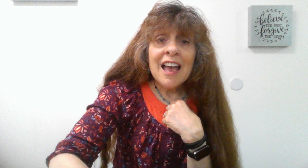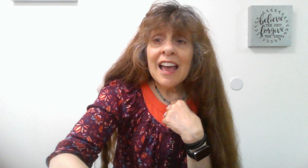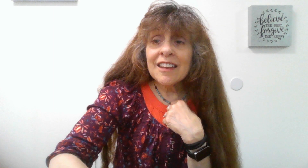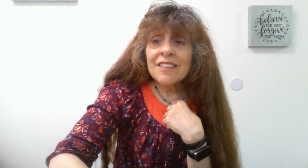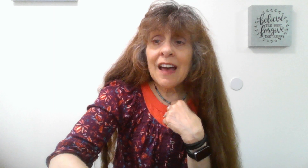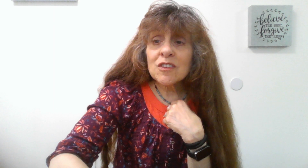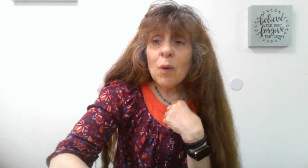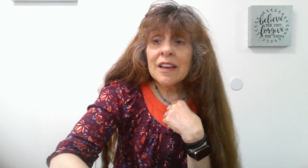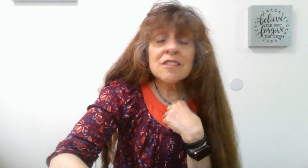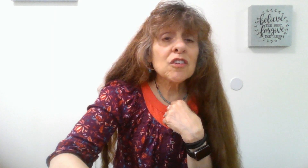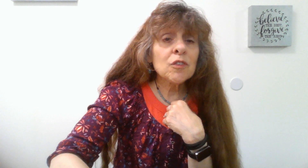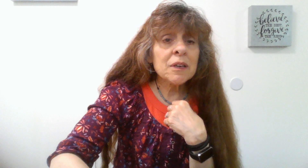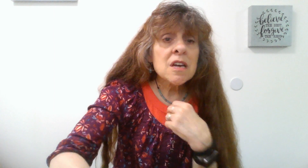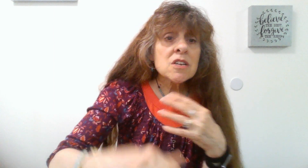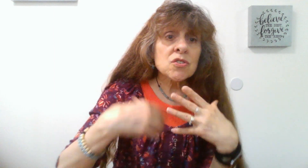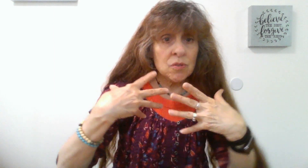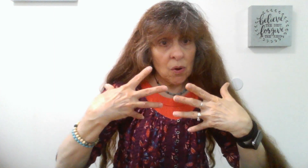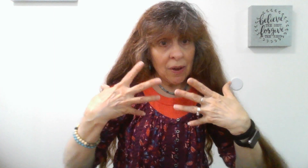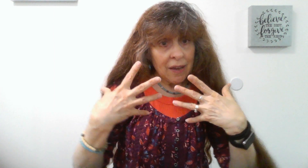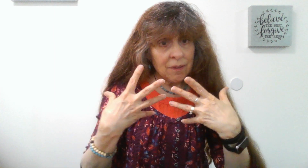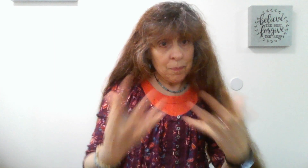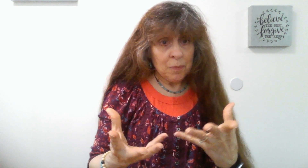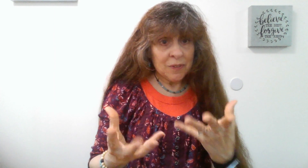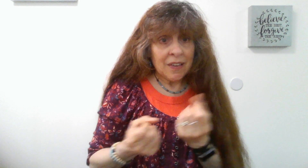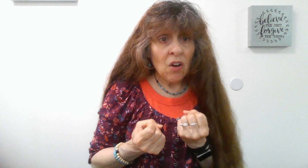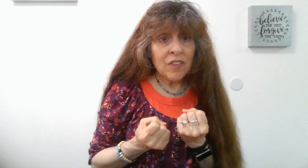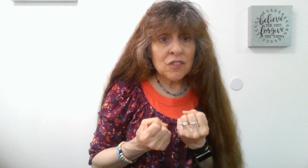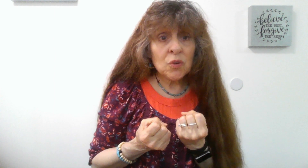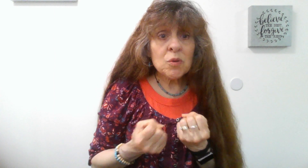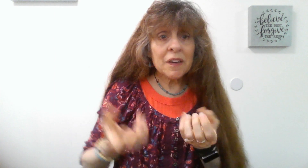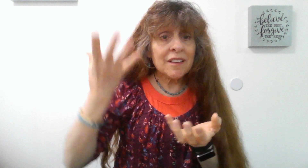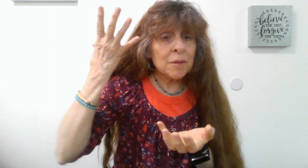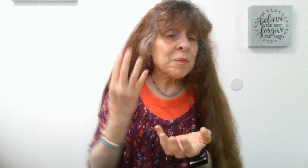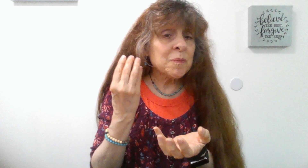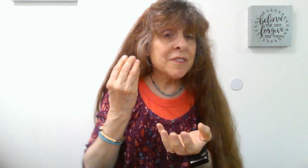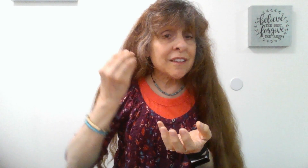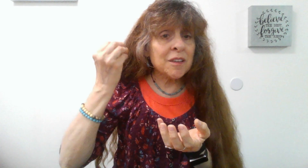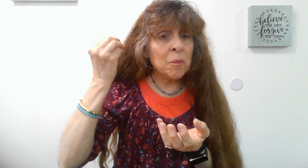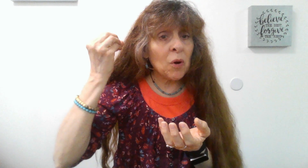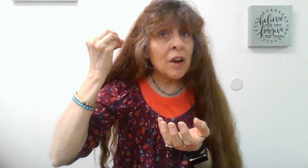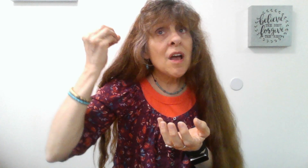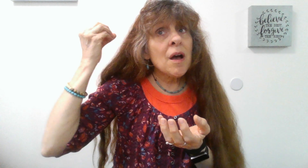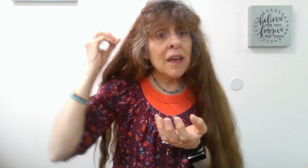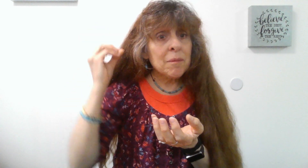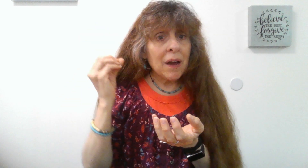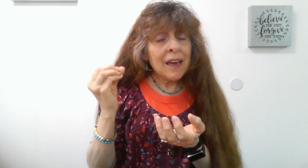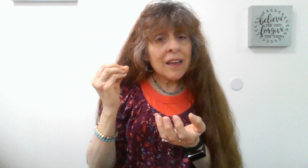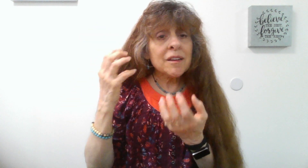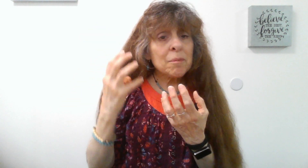And that's why it's good for me to go and present all this to you because it sets it more in my head and in